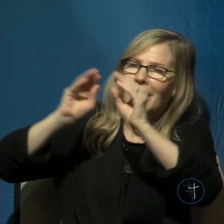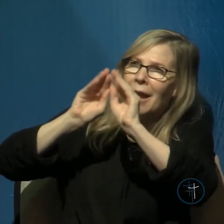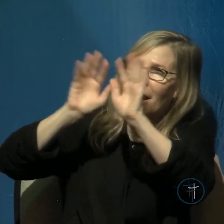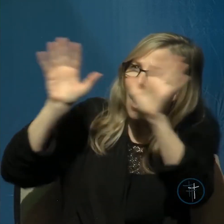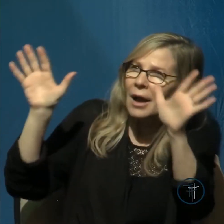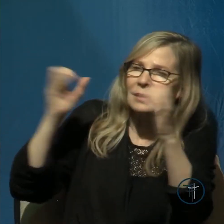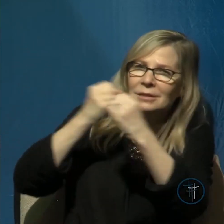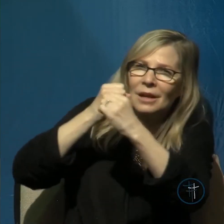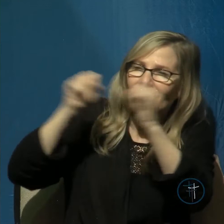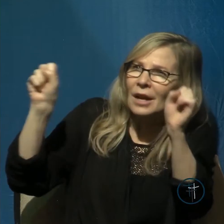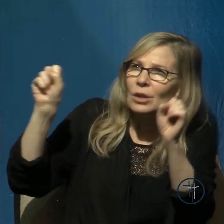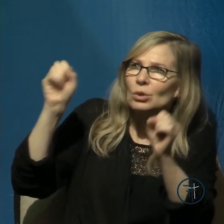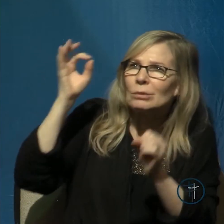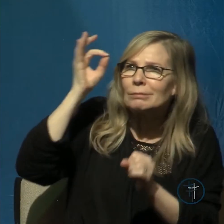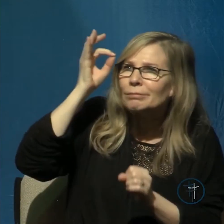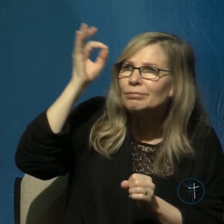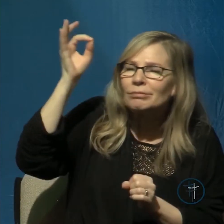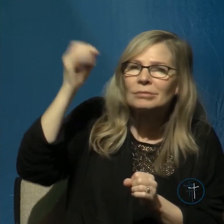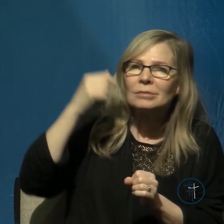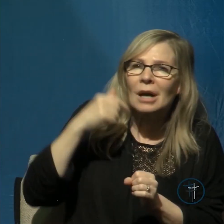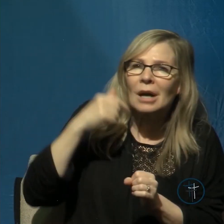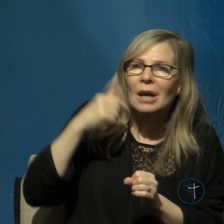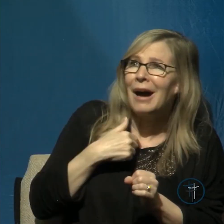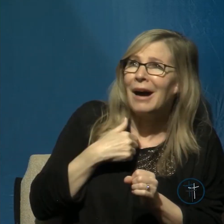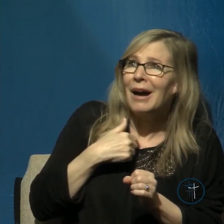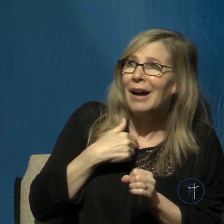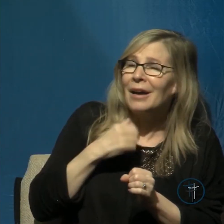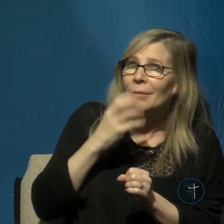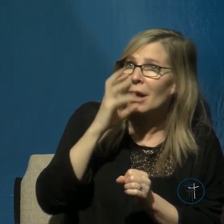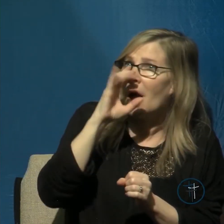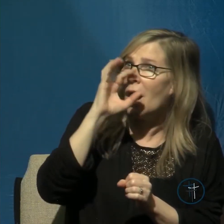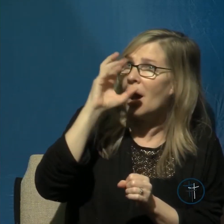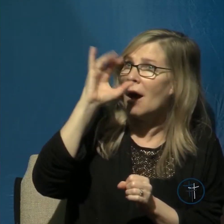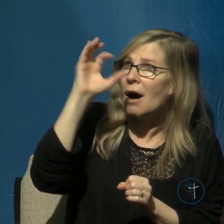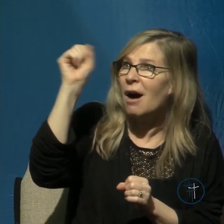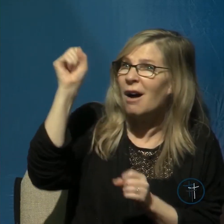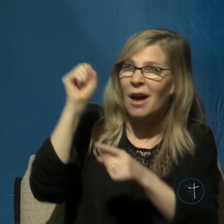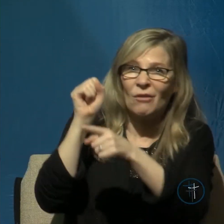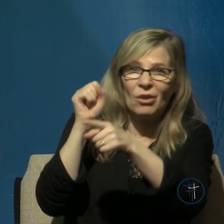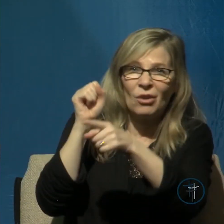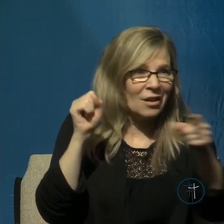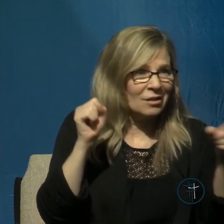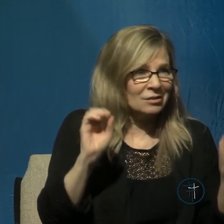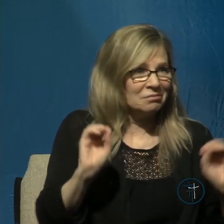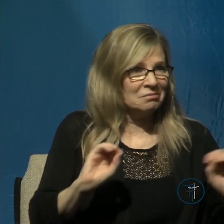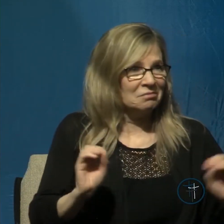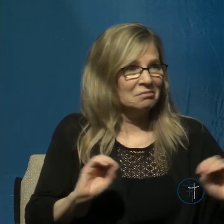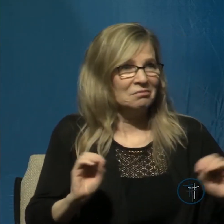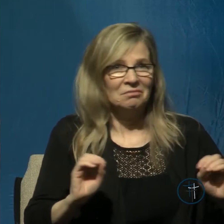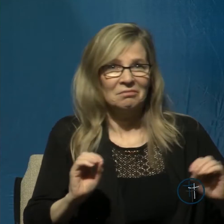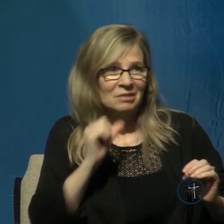that he was in awe of no one and nothing he didn't tremble he didn't shake